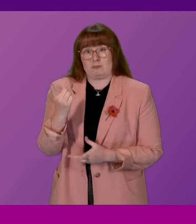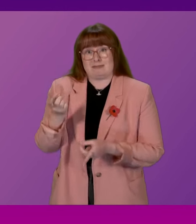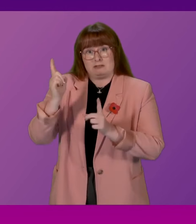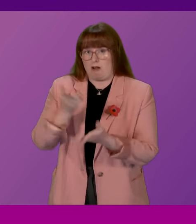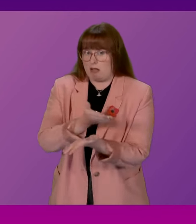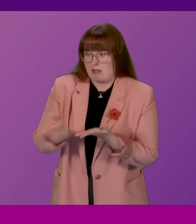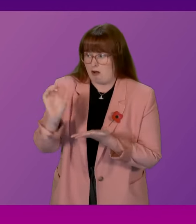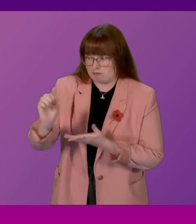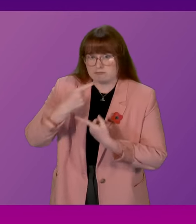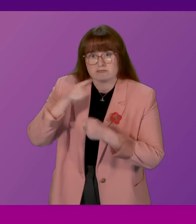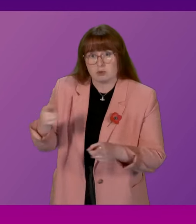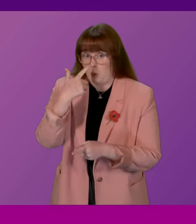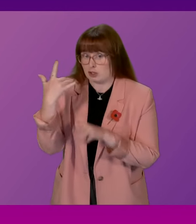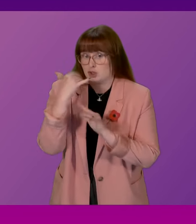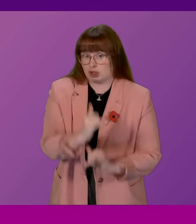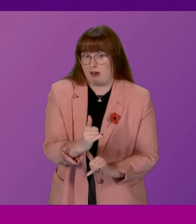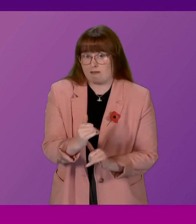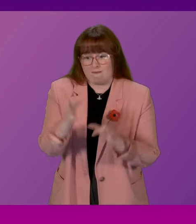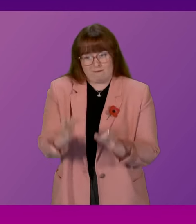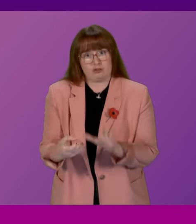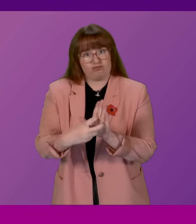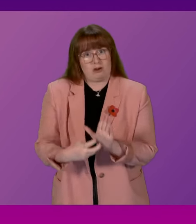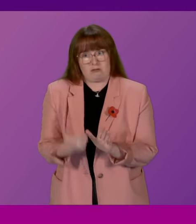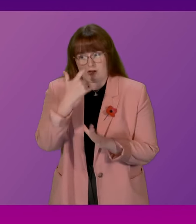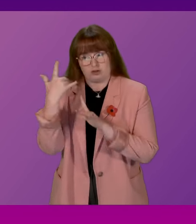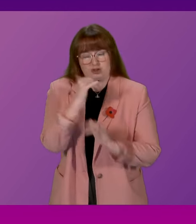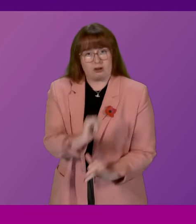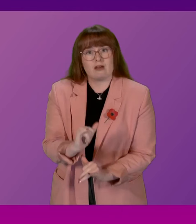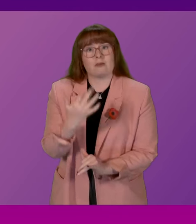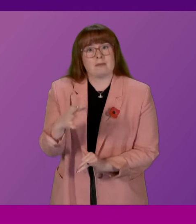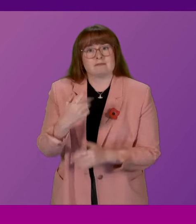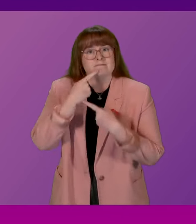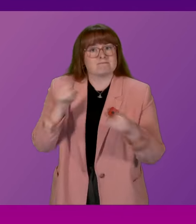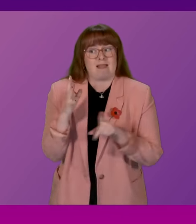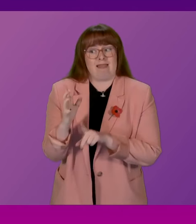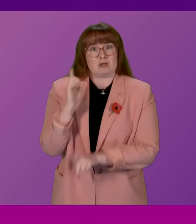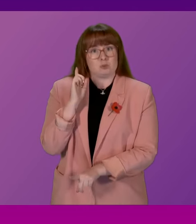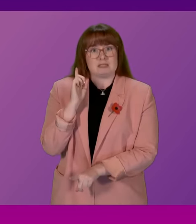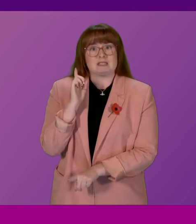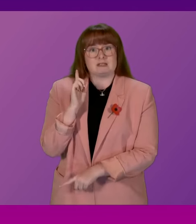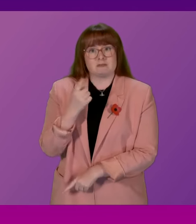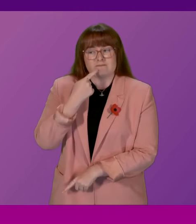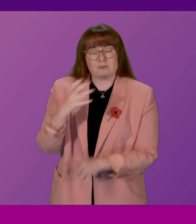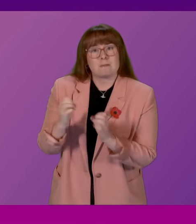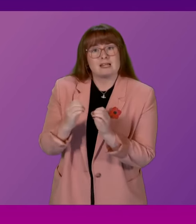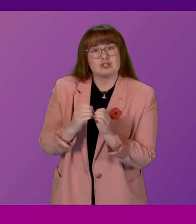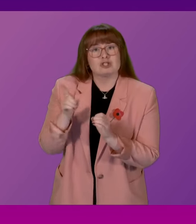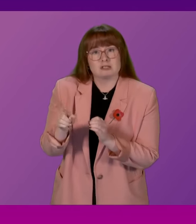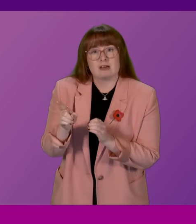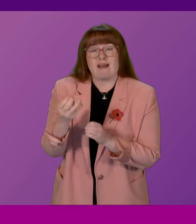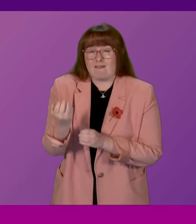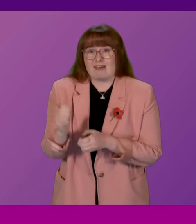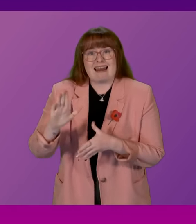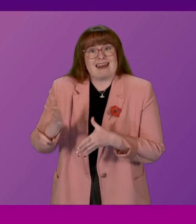statement, and you can check the official record for this, of course, when she made her statement last week. She did mention that there was initial